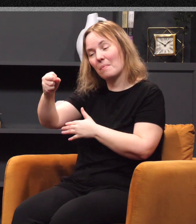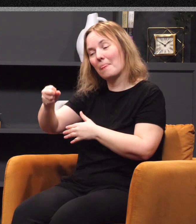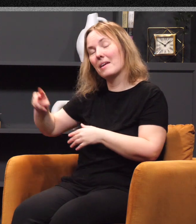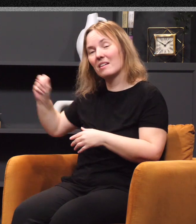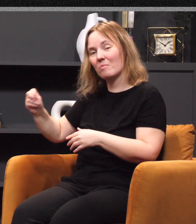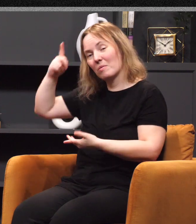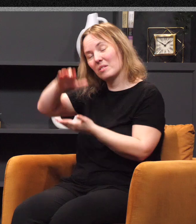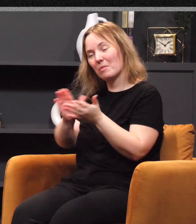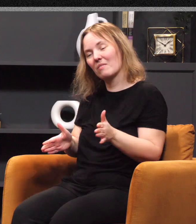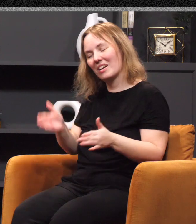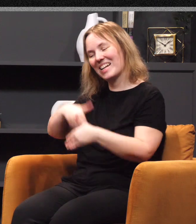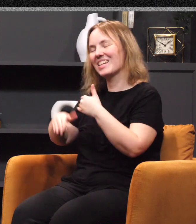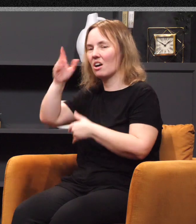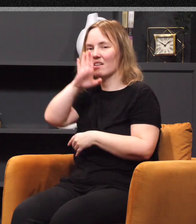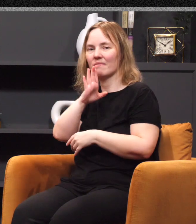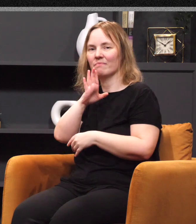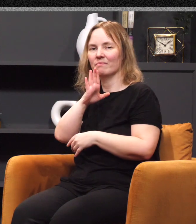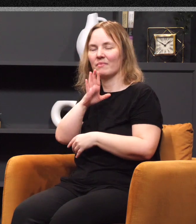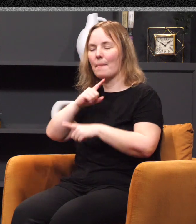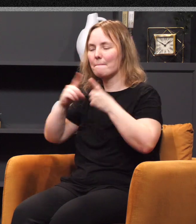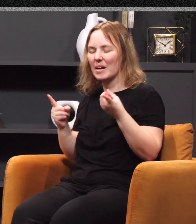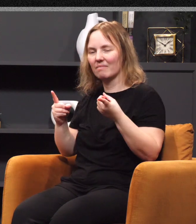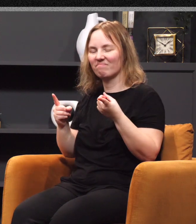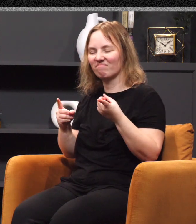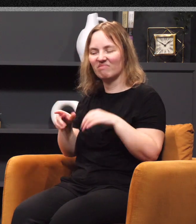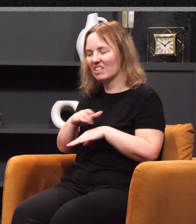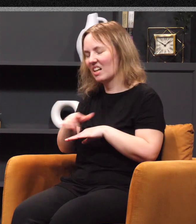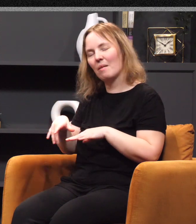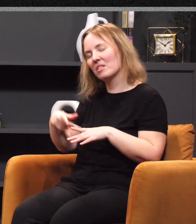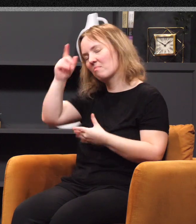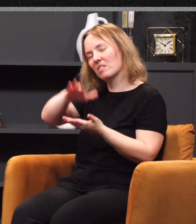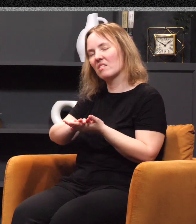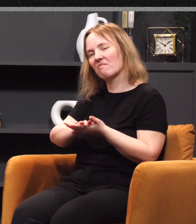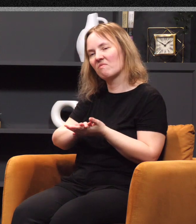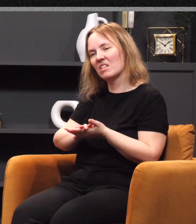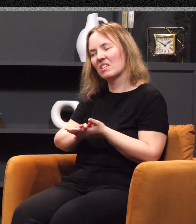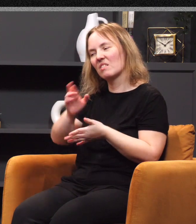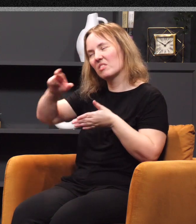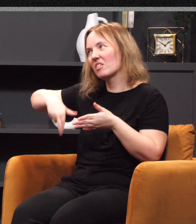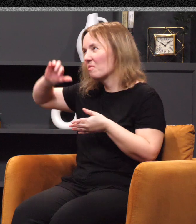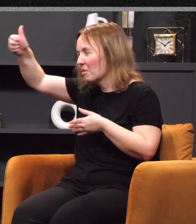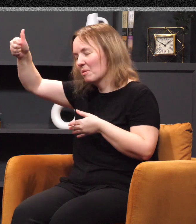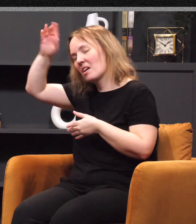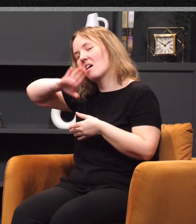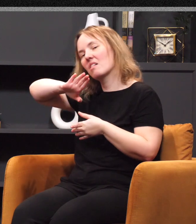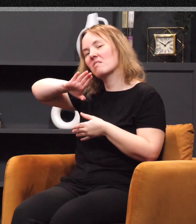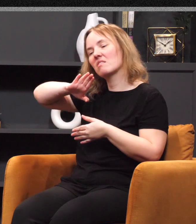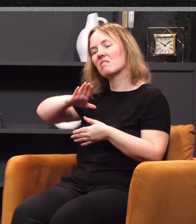in God. But it was an empty belief that ended up blaming God for her life whenever things got difficult. Despite the fact that most